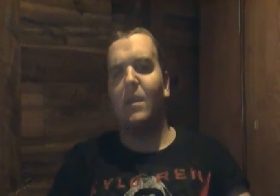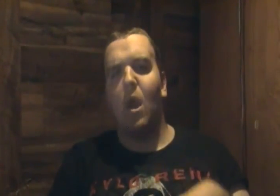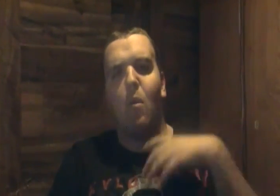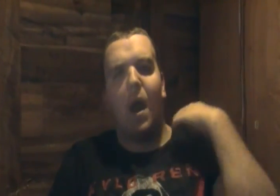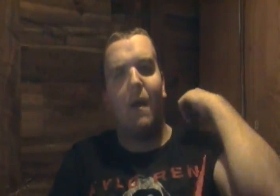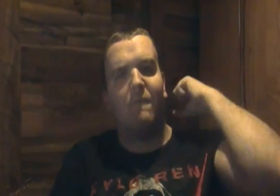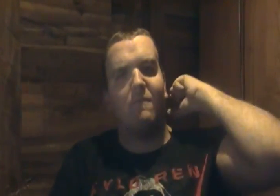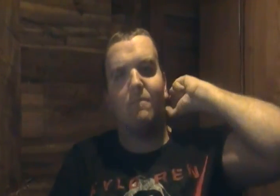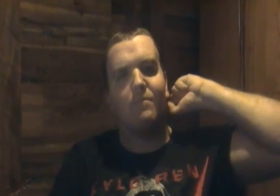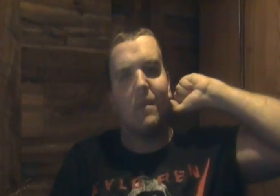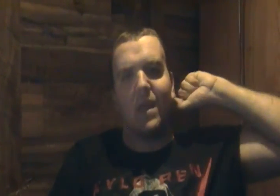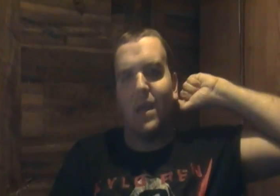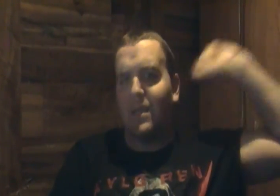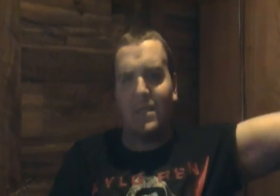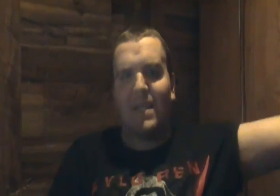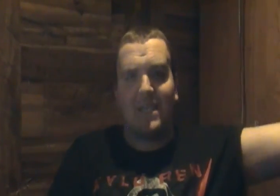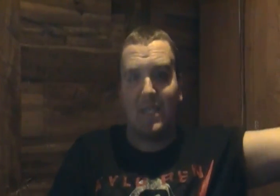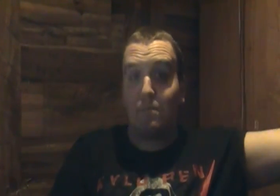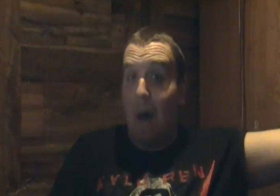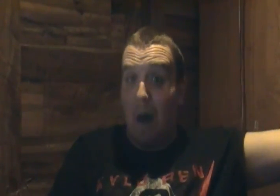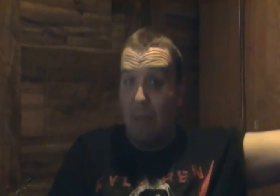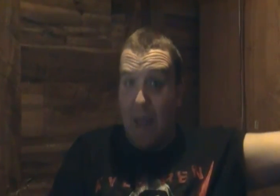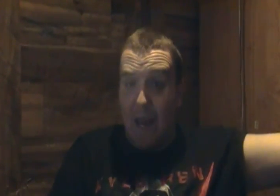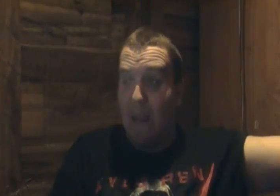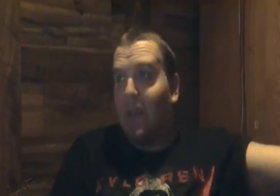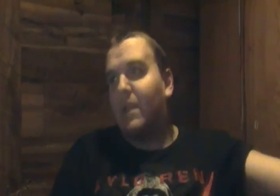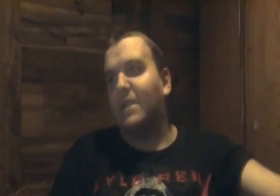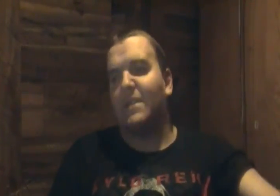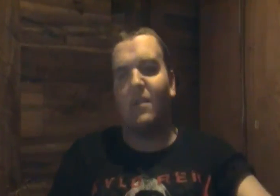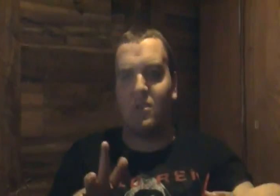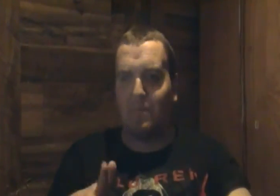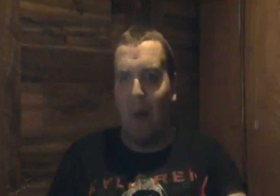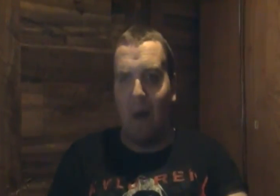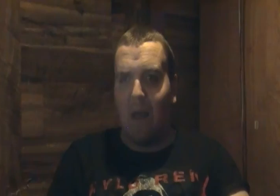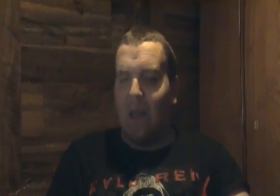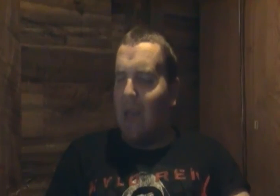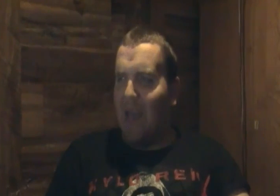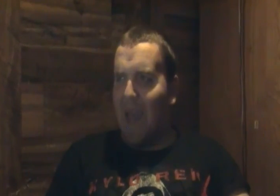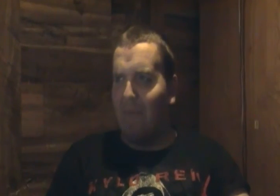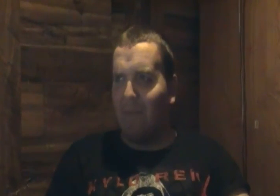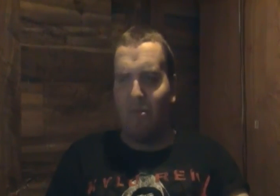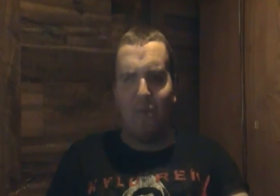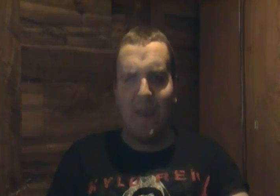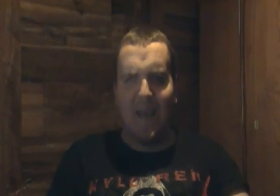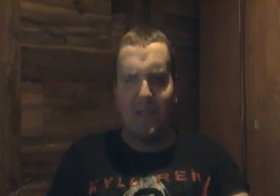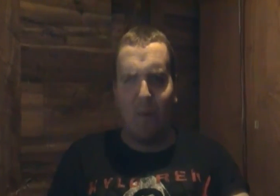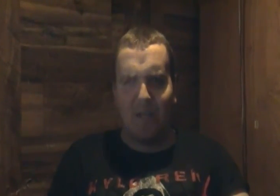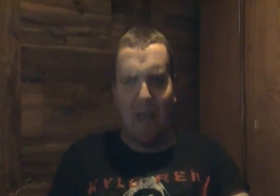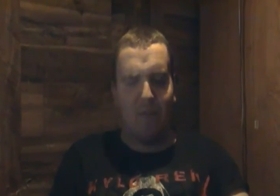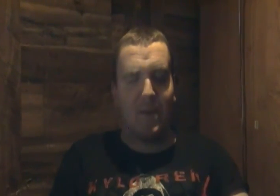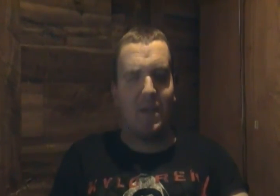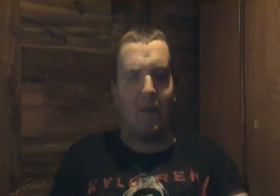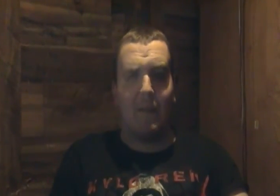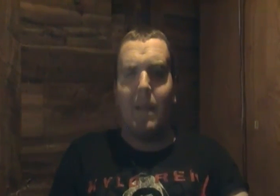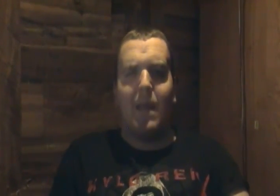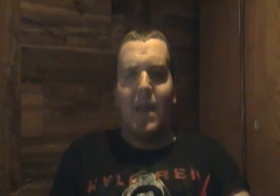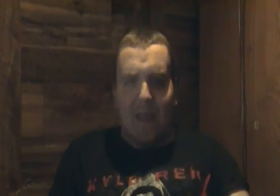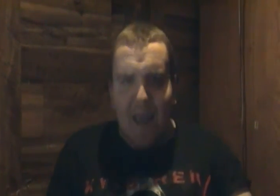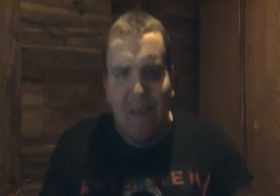go off to this spa thing to this little spa and have the three kids watch after each other yeah